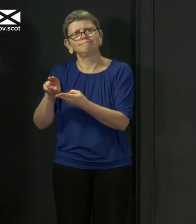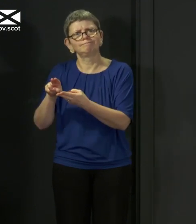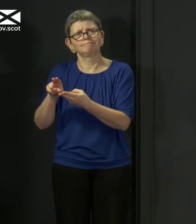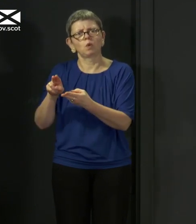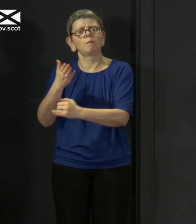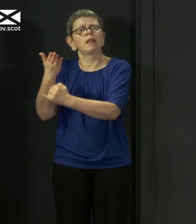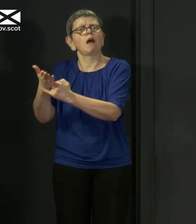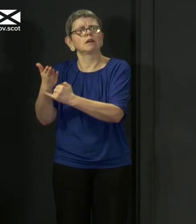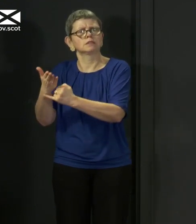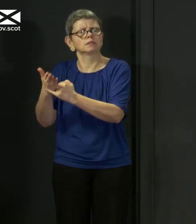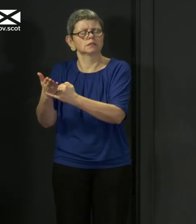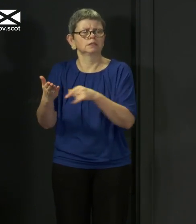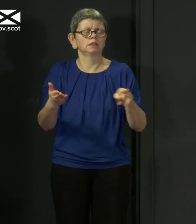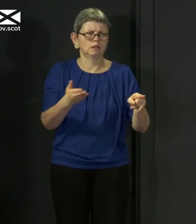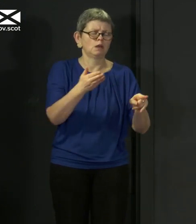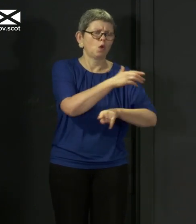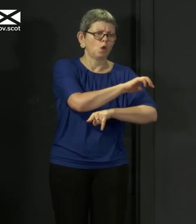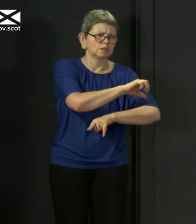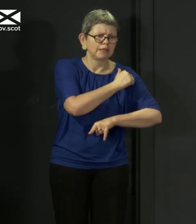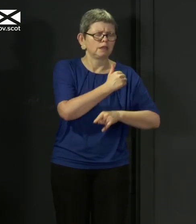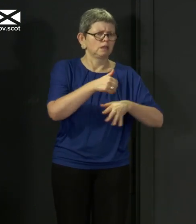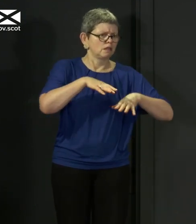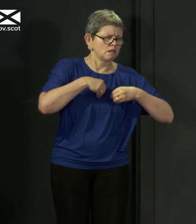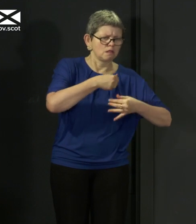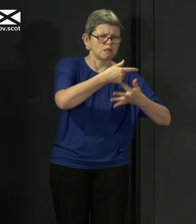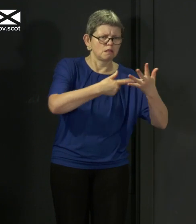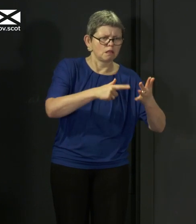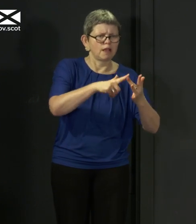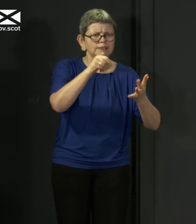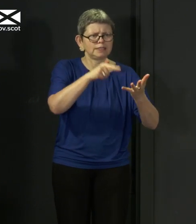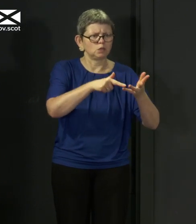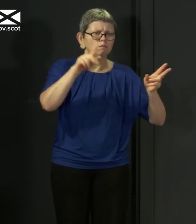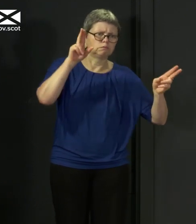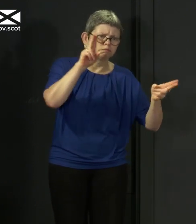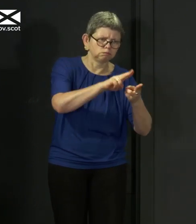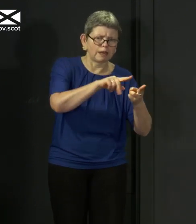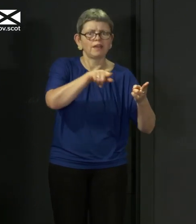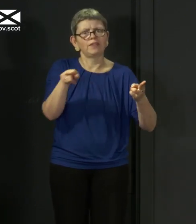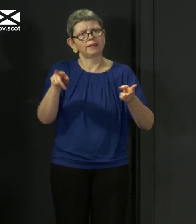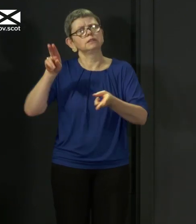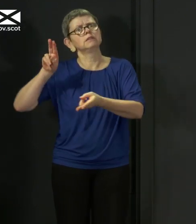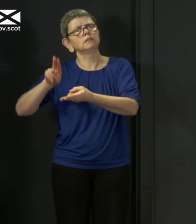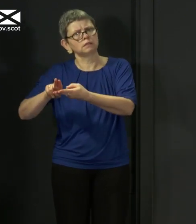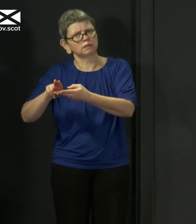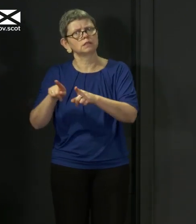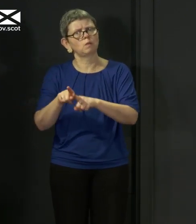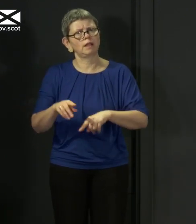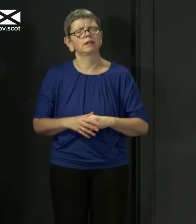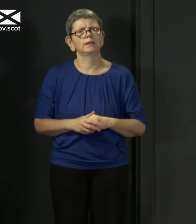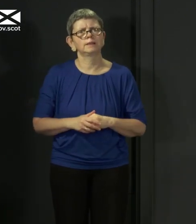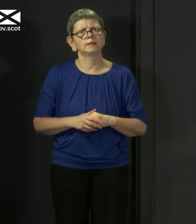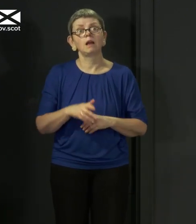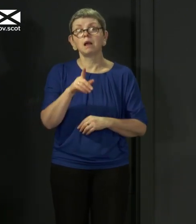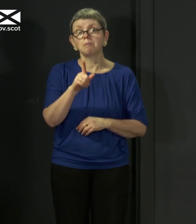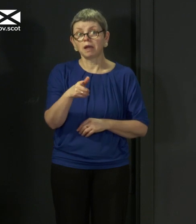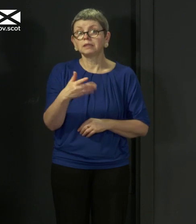we do start to see decline, and we hope to see that in the next couple of weeks. But we do have evidence that